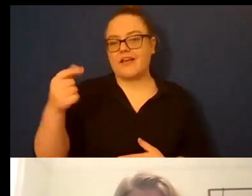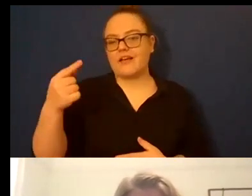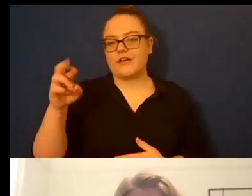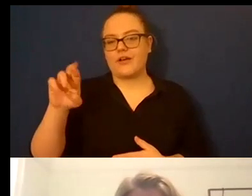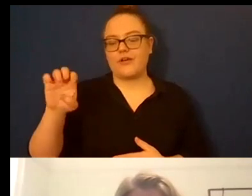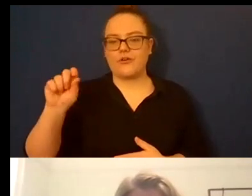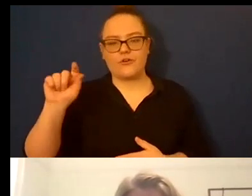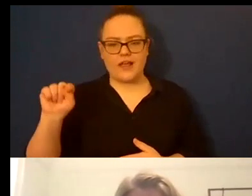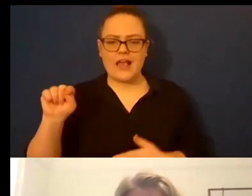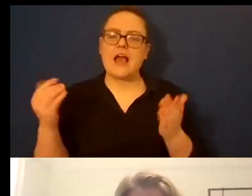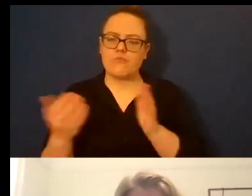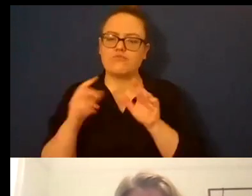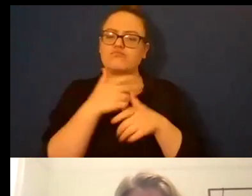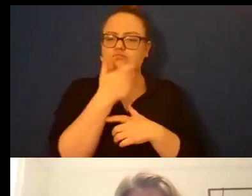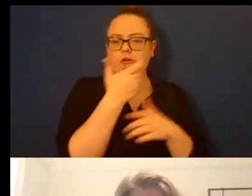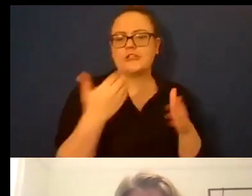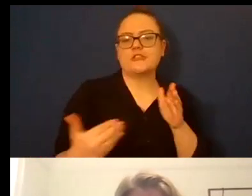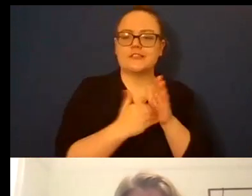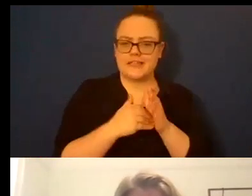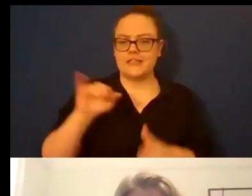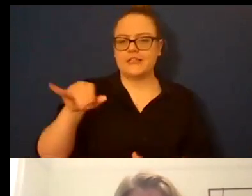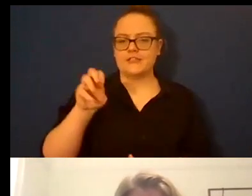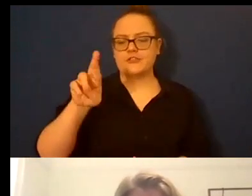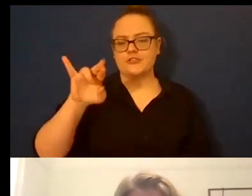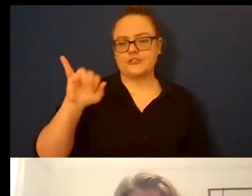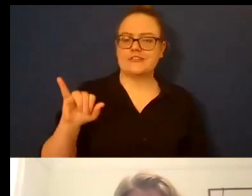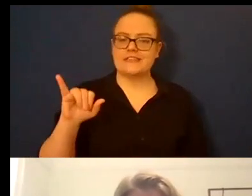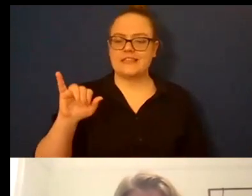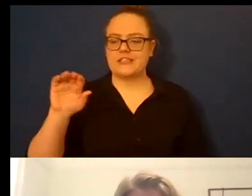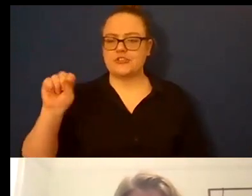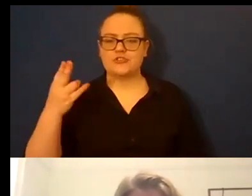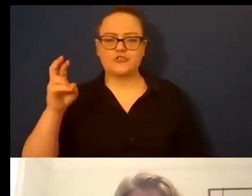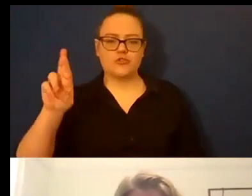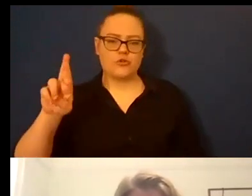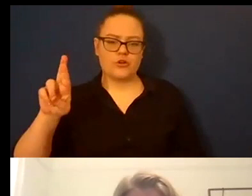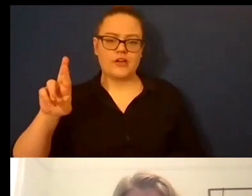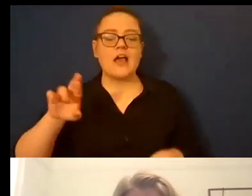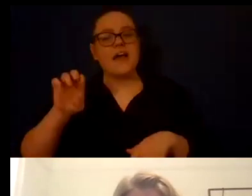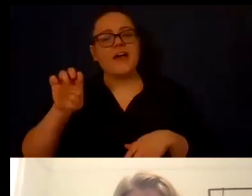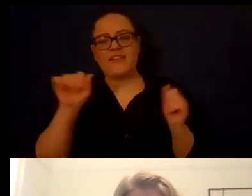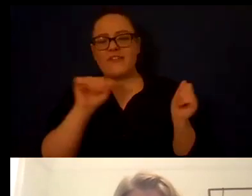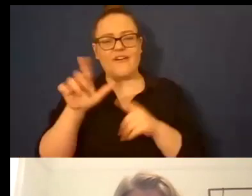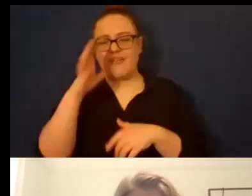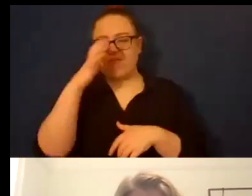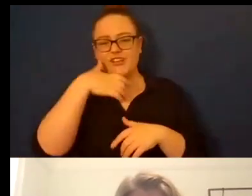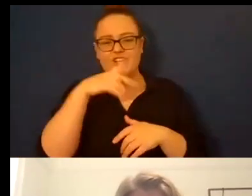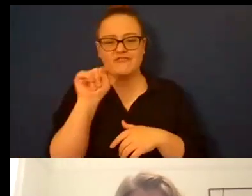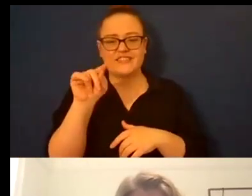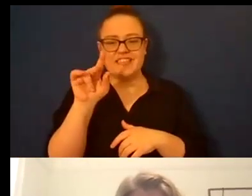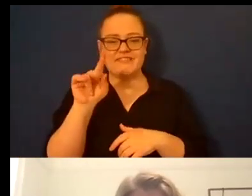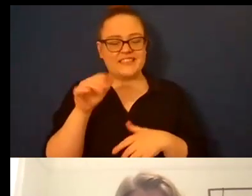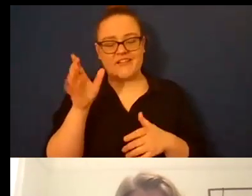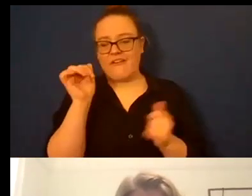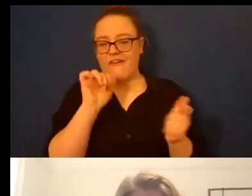there's been several eras of programming through quarantine and they're all weird and unrelated to each other but it's been pretty good and